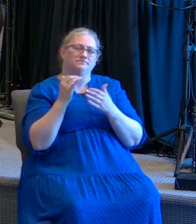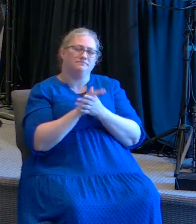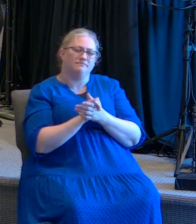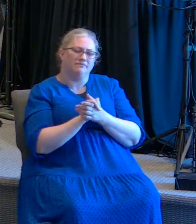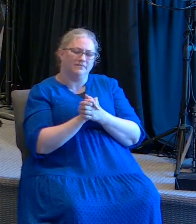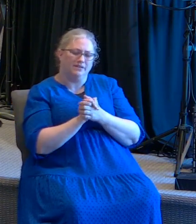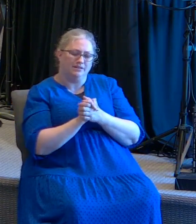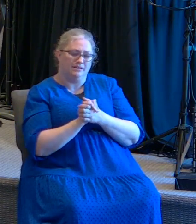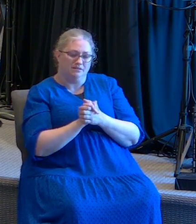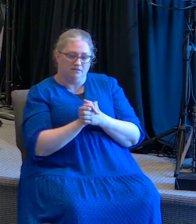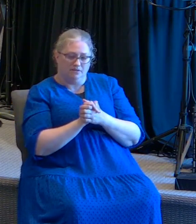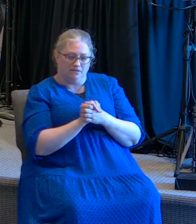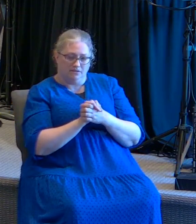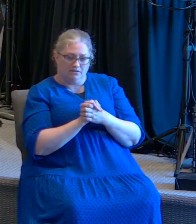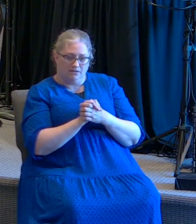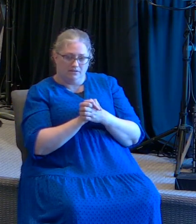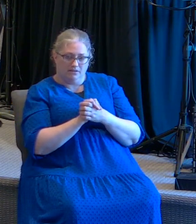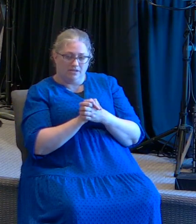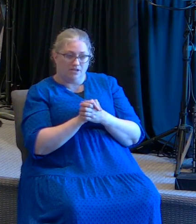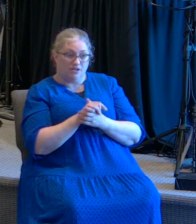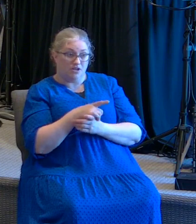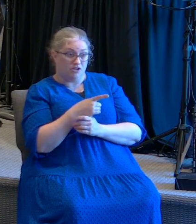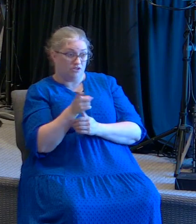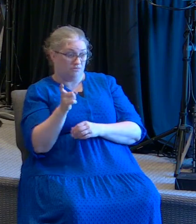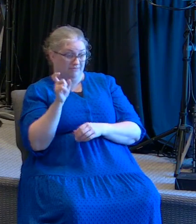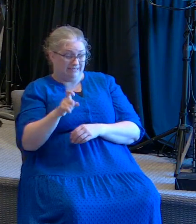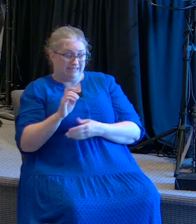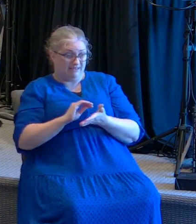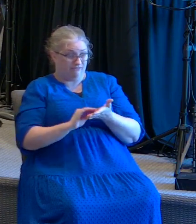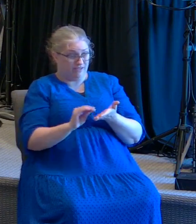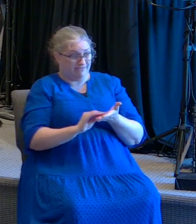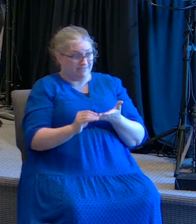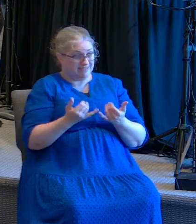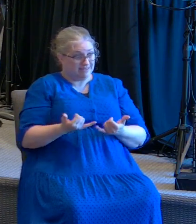Do you need it? Do you need forgiveness today?